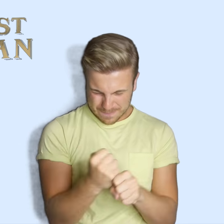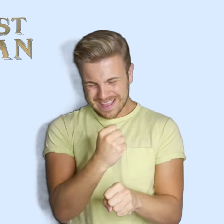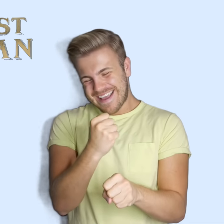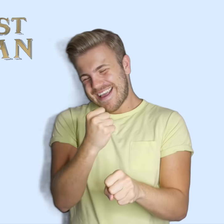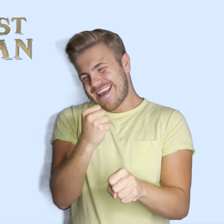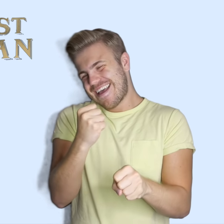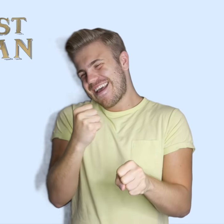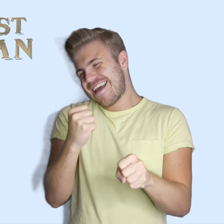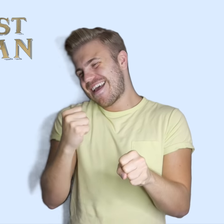make